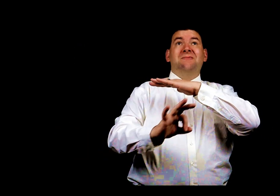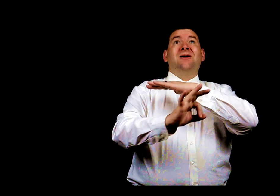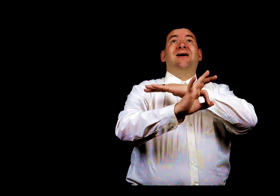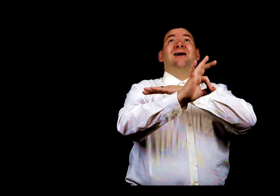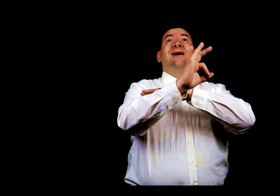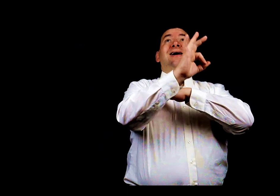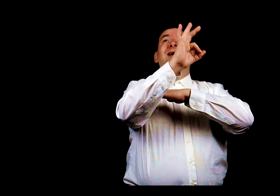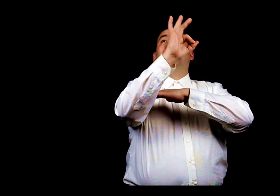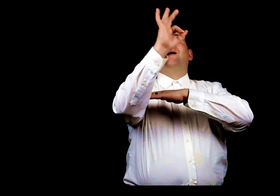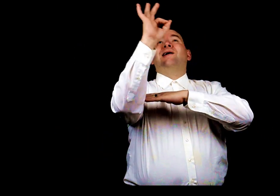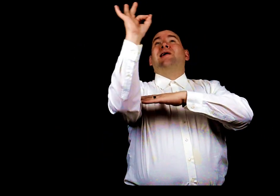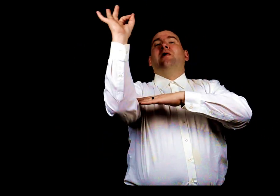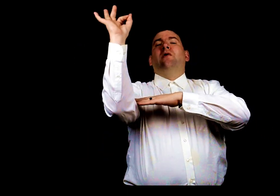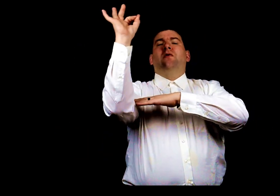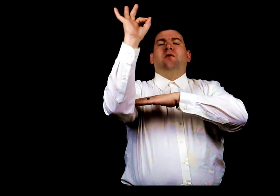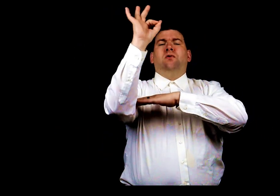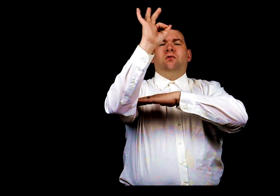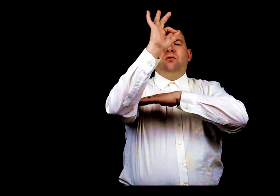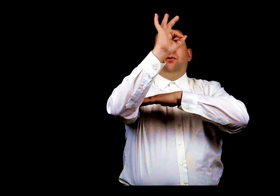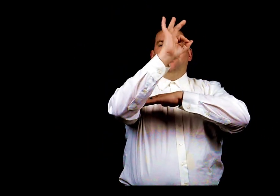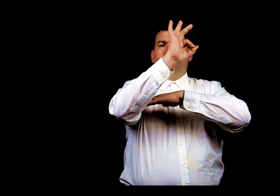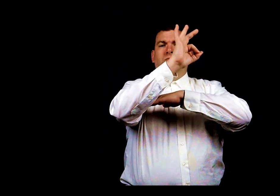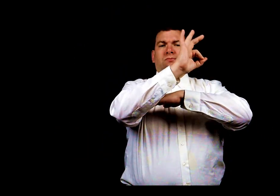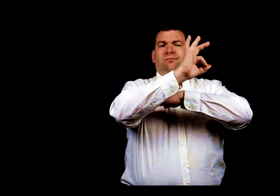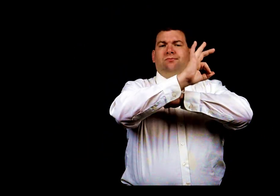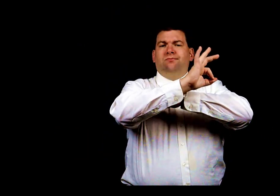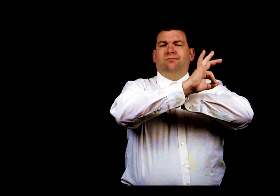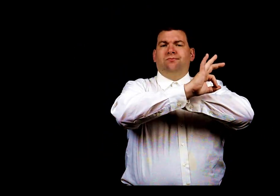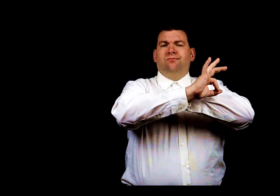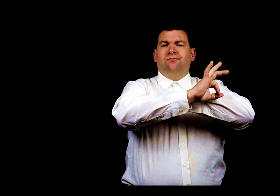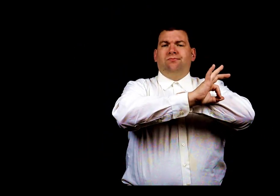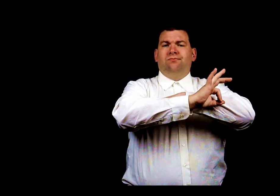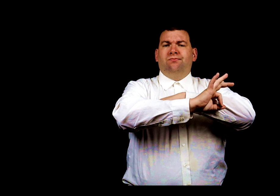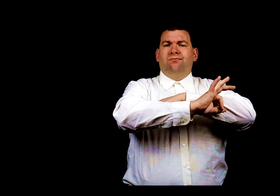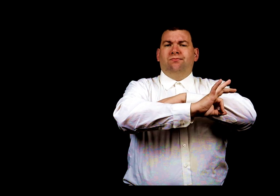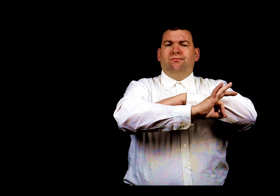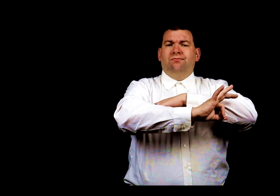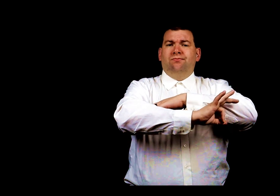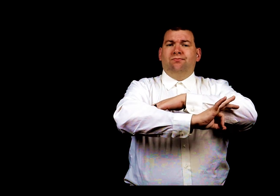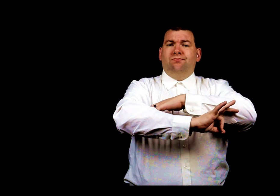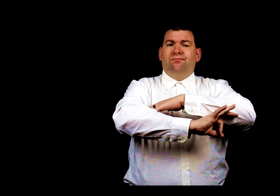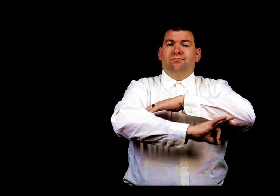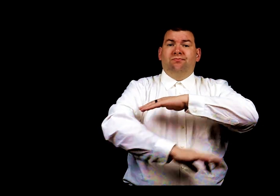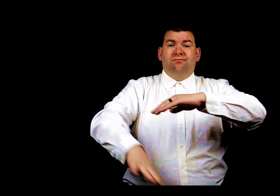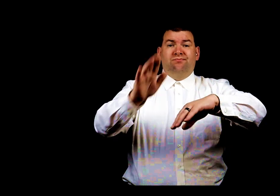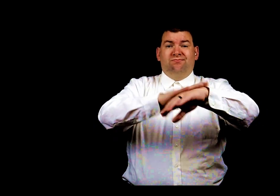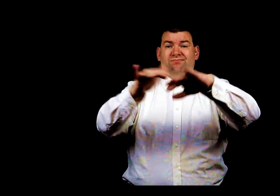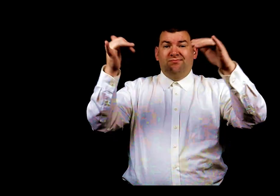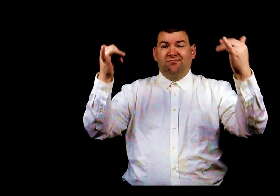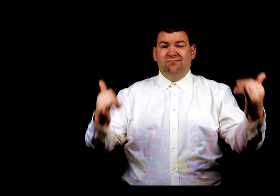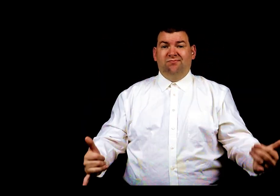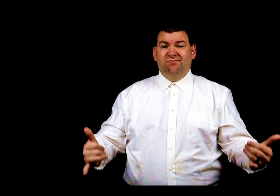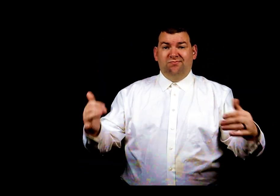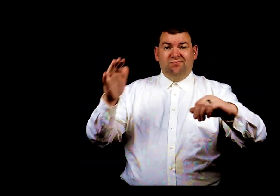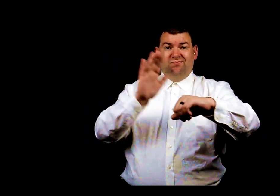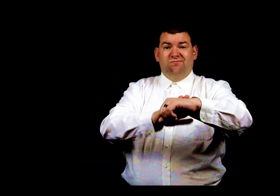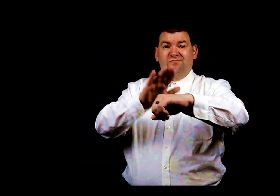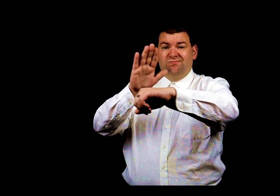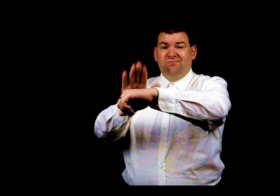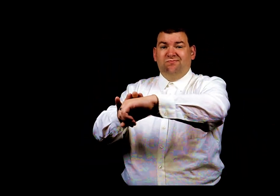the morning, then it is night Heed now the warning,